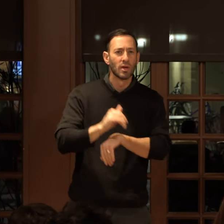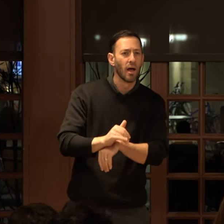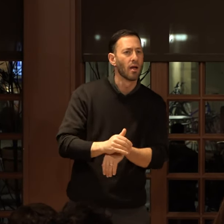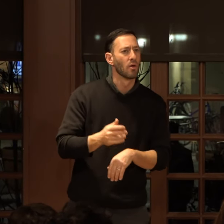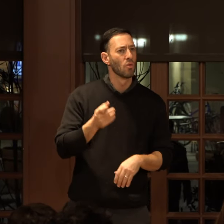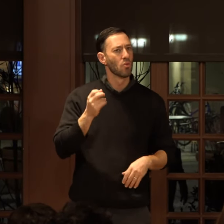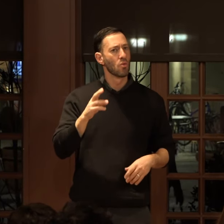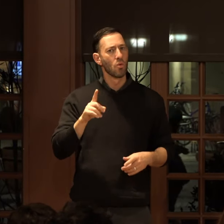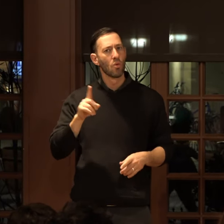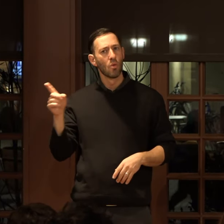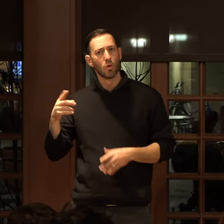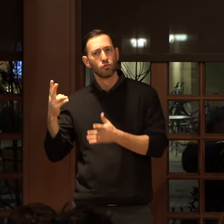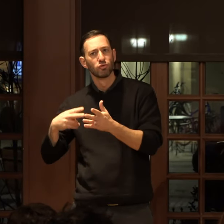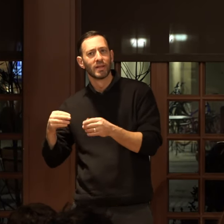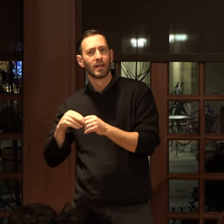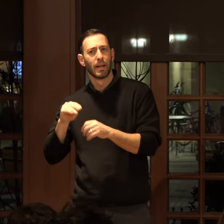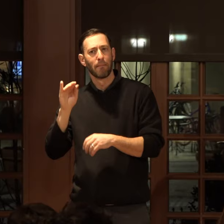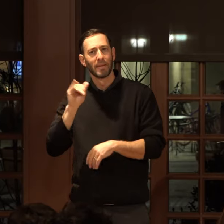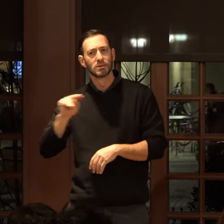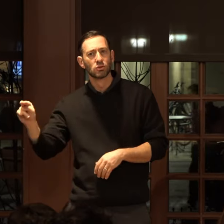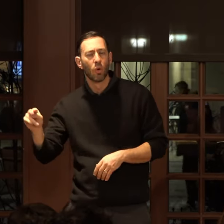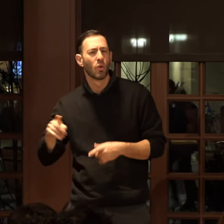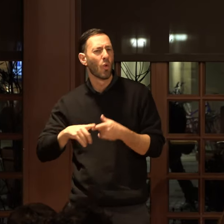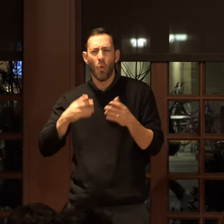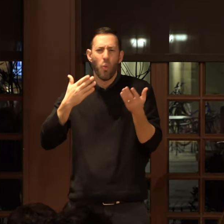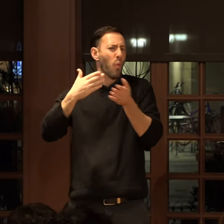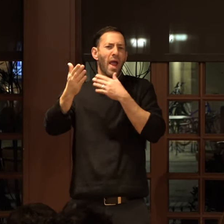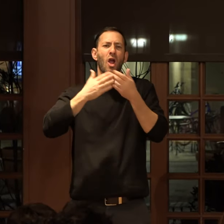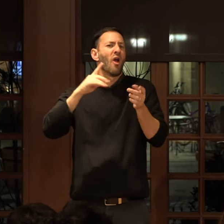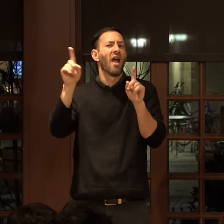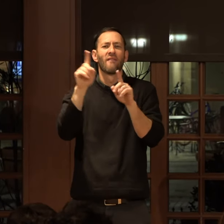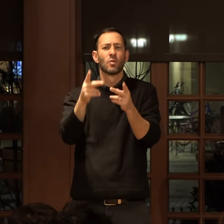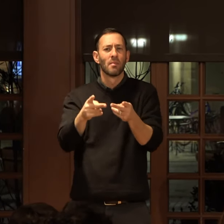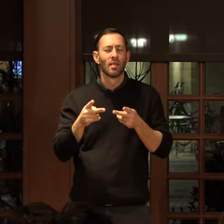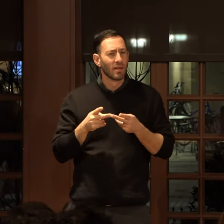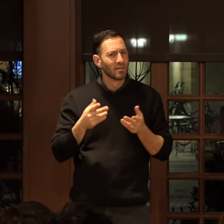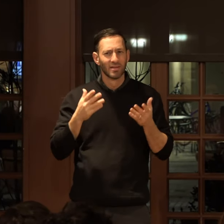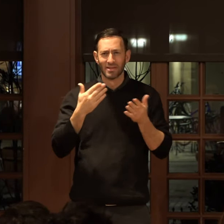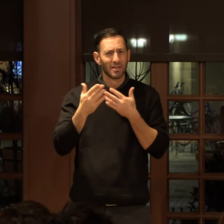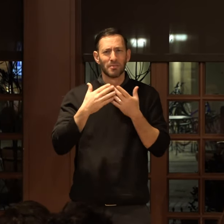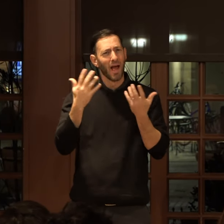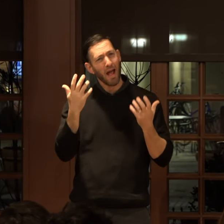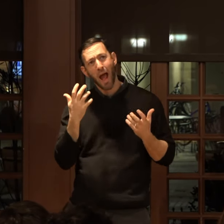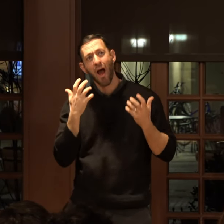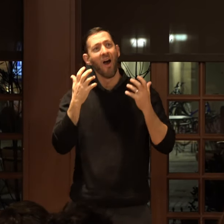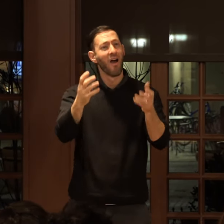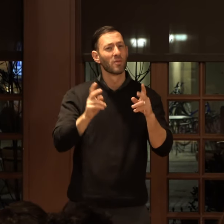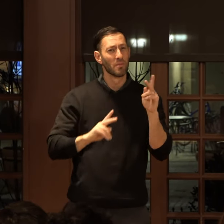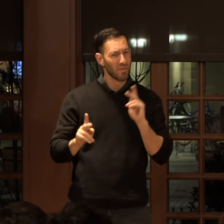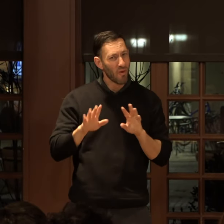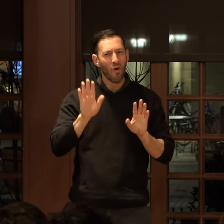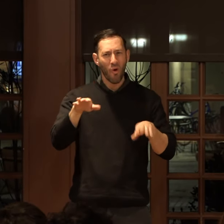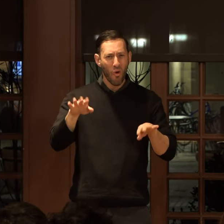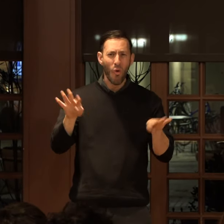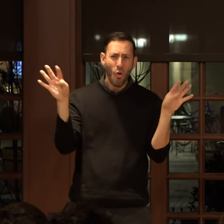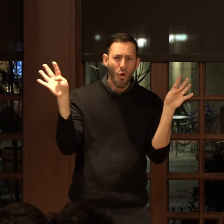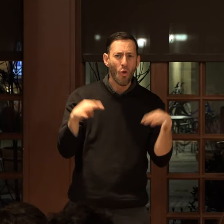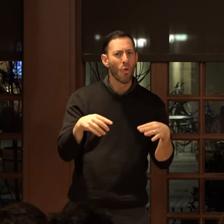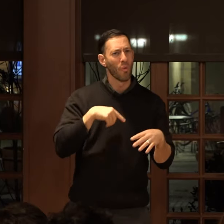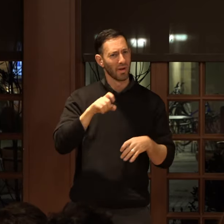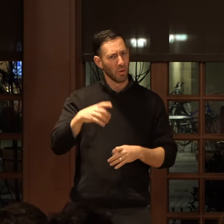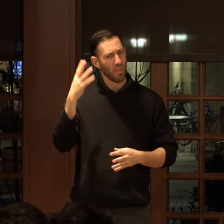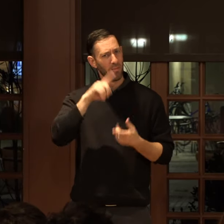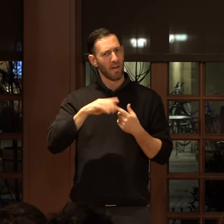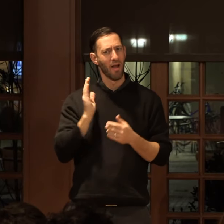you know, at a reading in Minnesota or wherever in front of however many people, look at how it is that we need to think about our